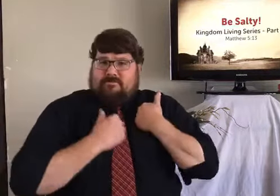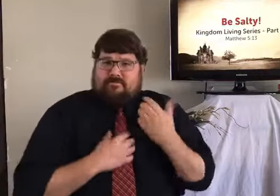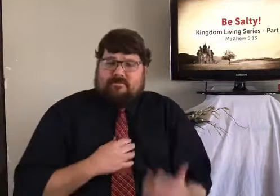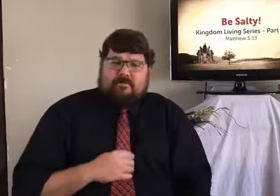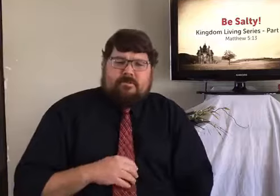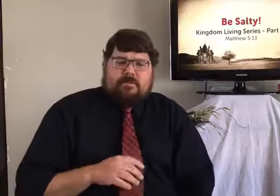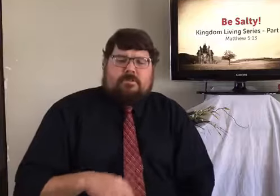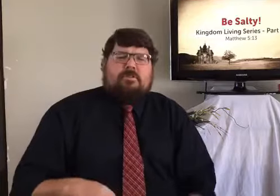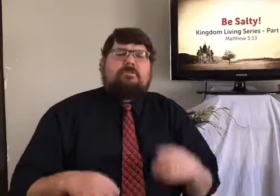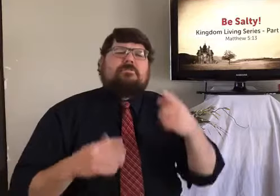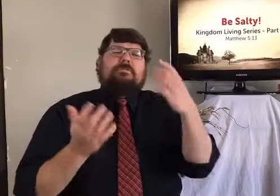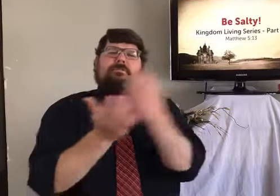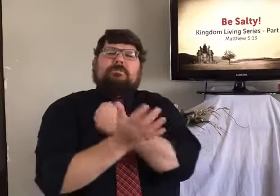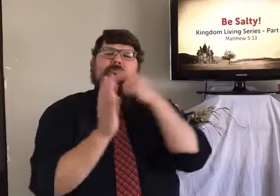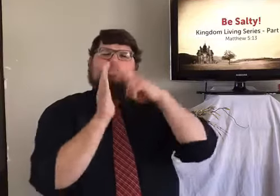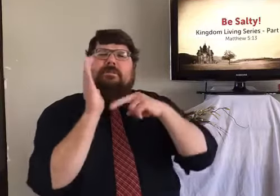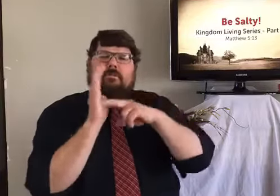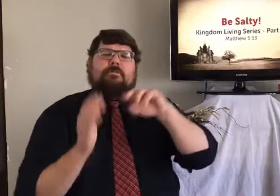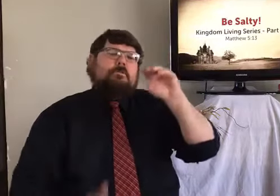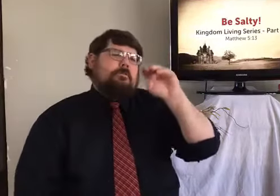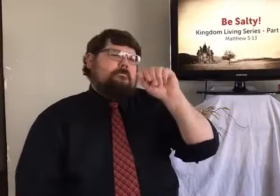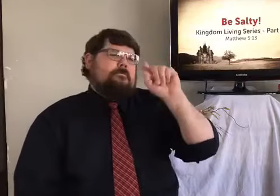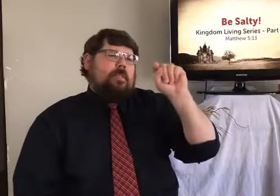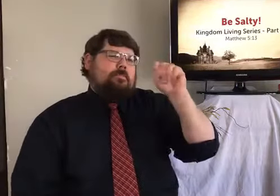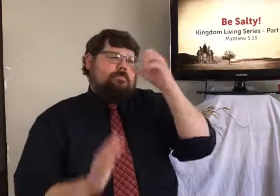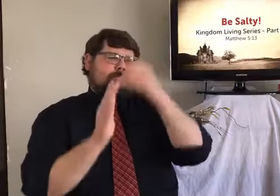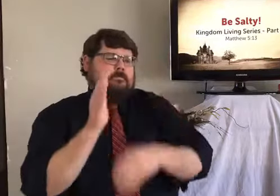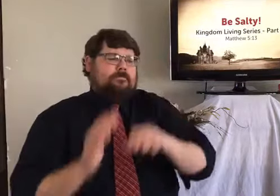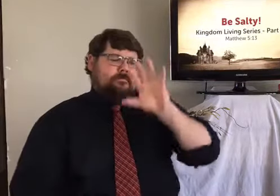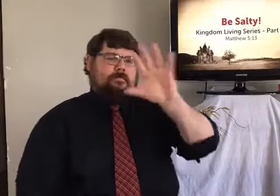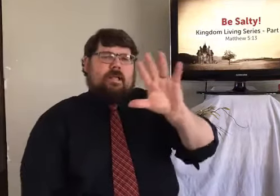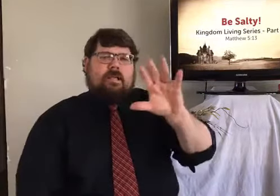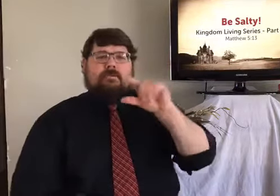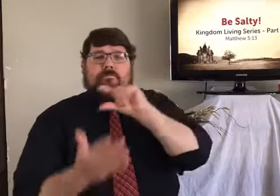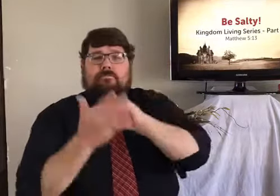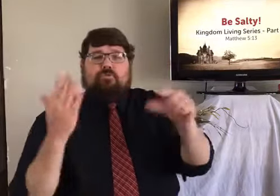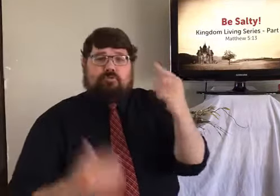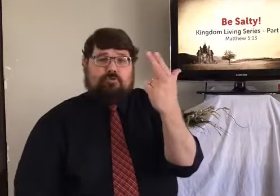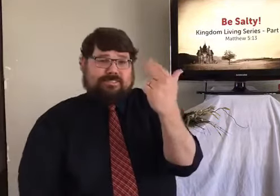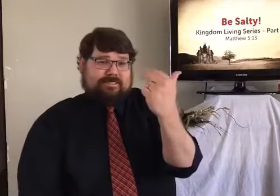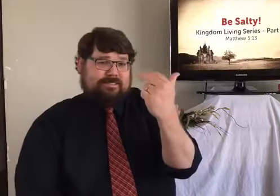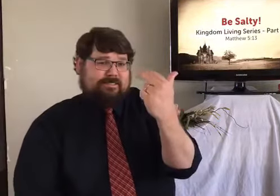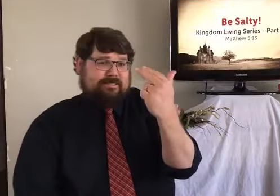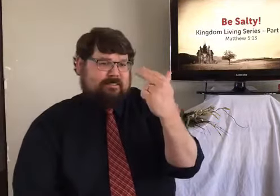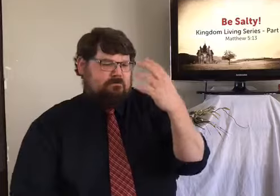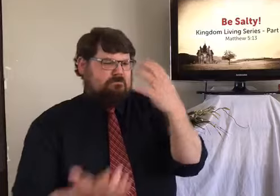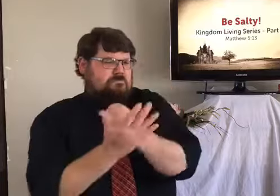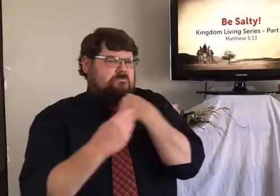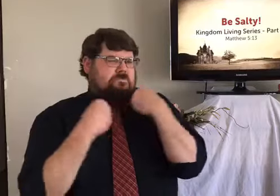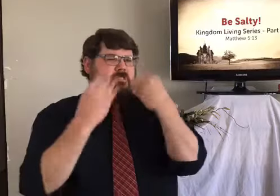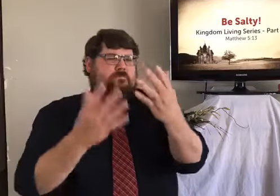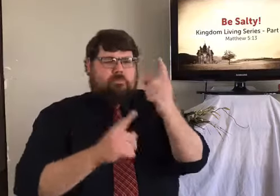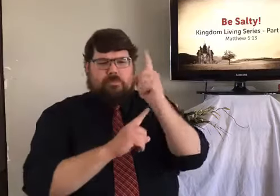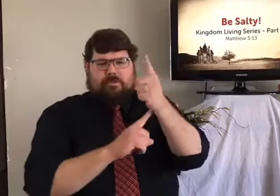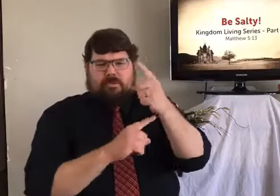characteristics of salt should be in our lives. So, go ahead and look up Matthew 5, verse 13.